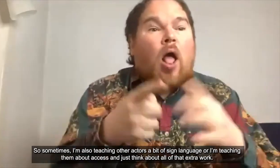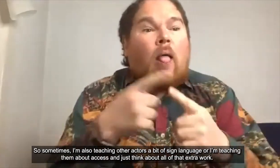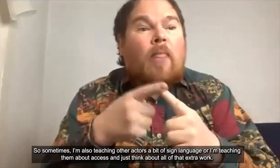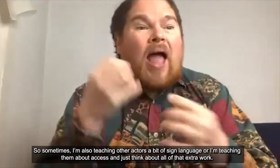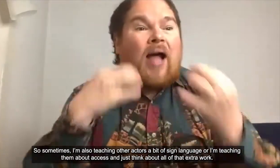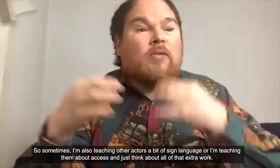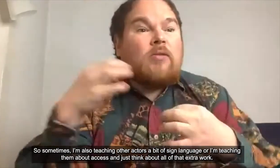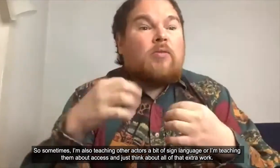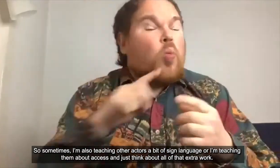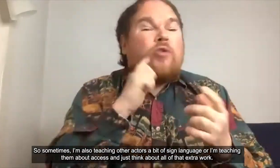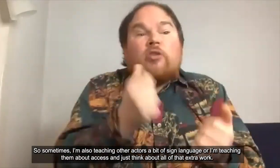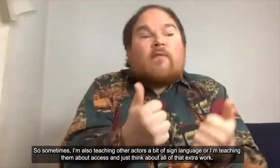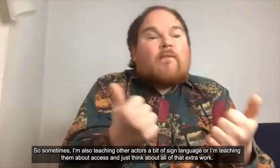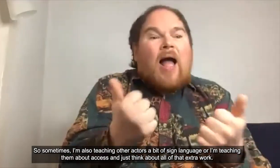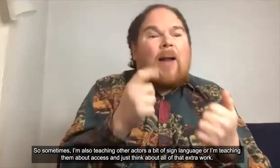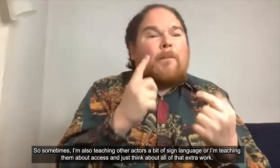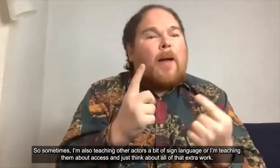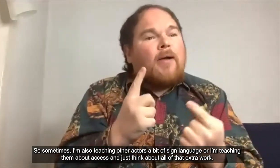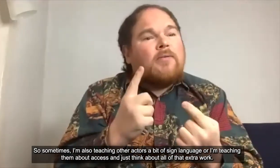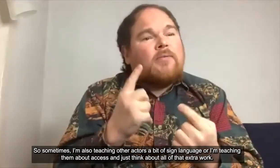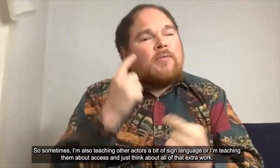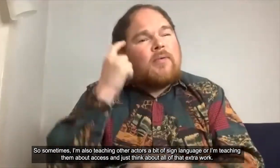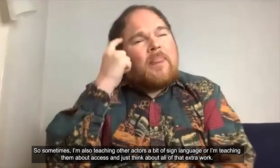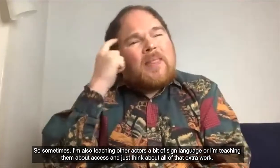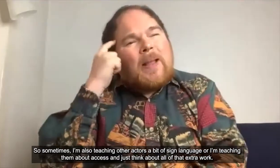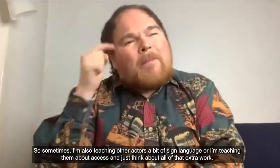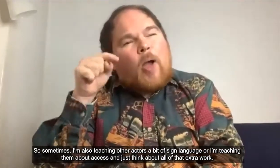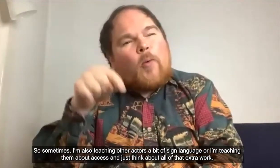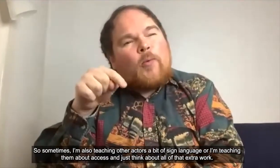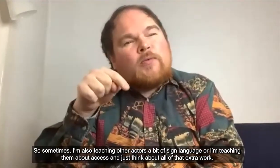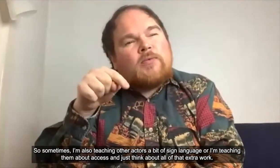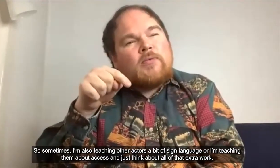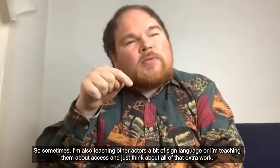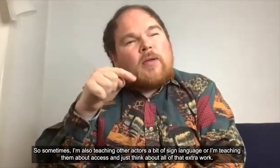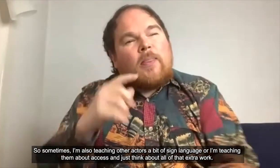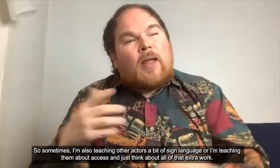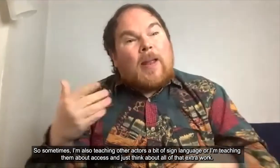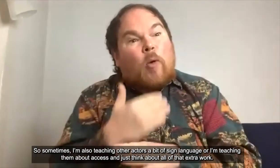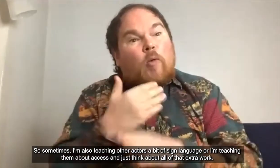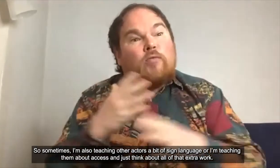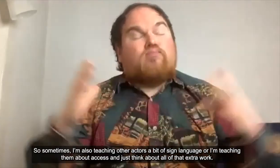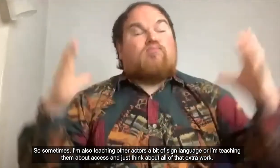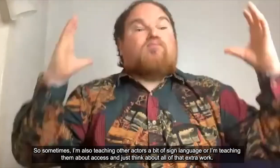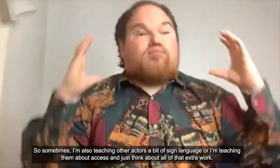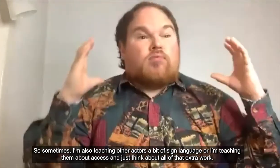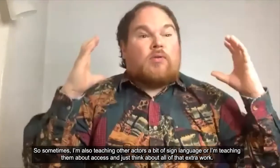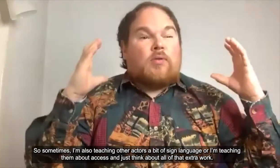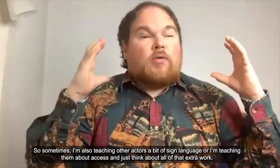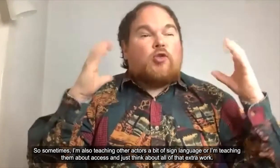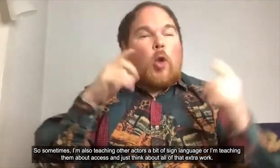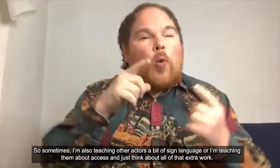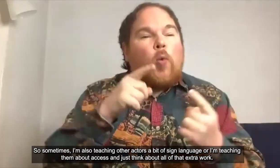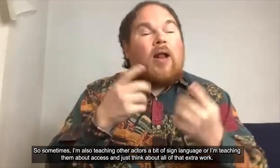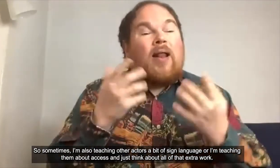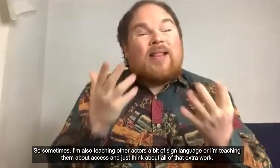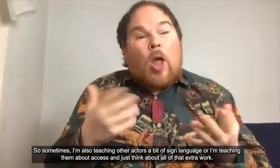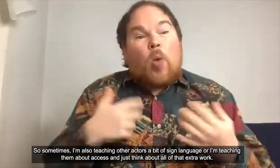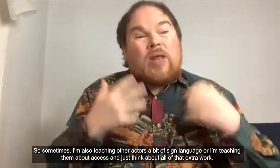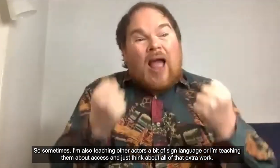sometimes I'm also teaching other actors a bit of sign language and or I'm teaching them about access and it just think about all of that extra work